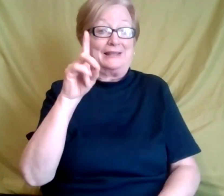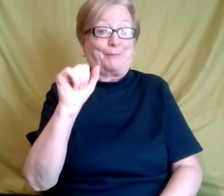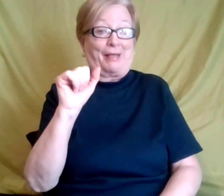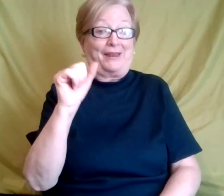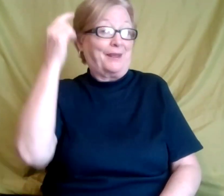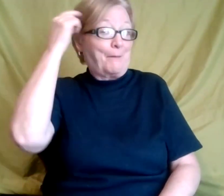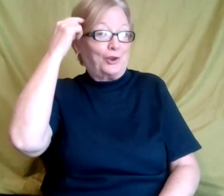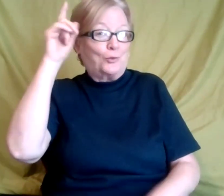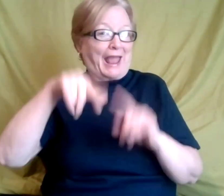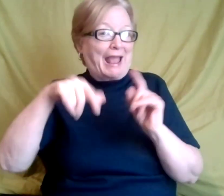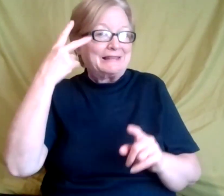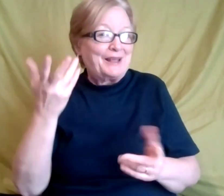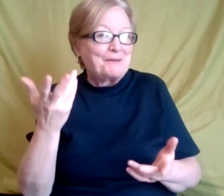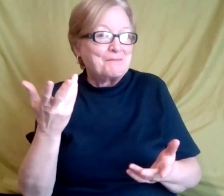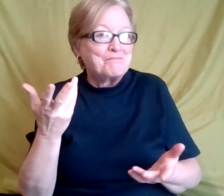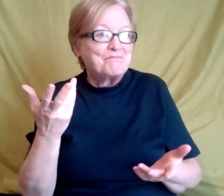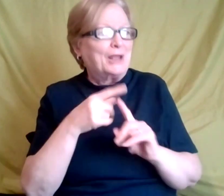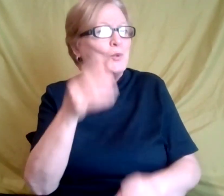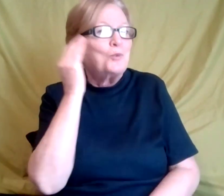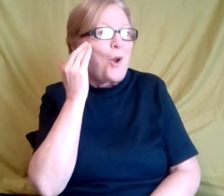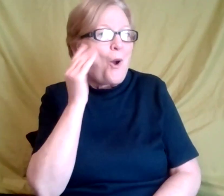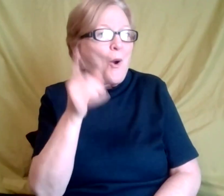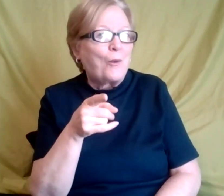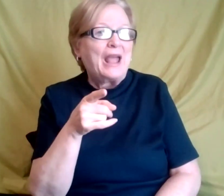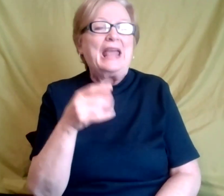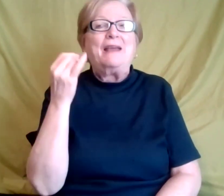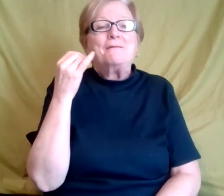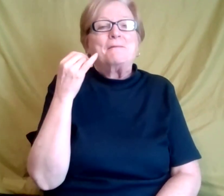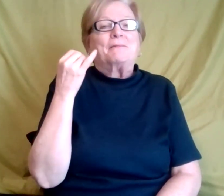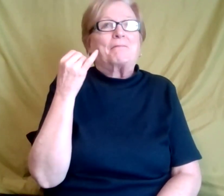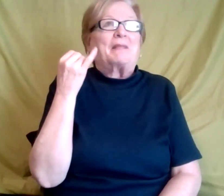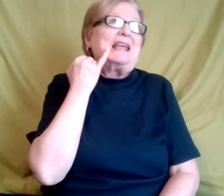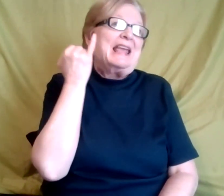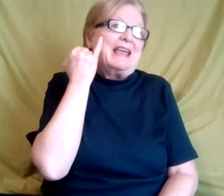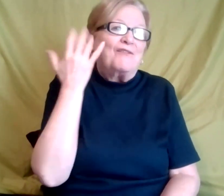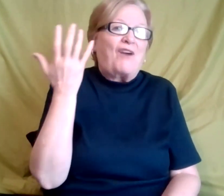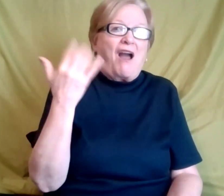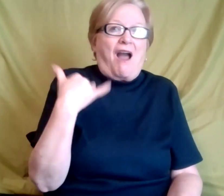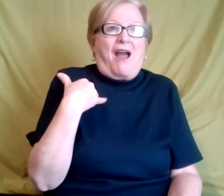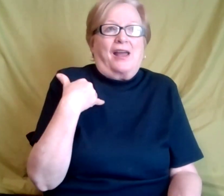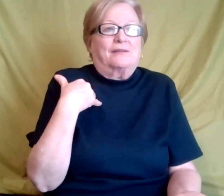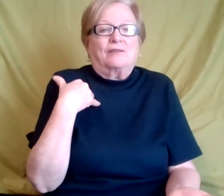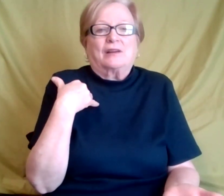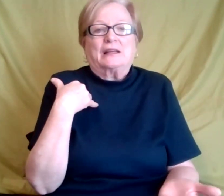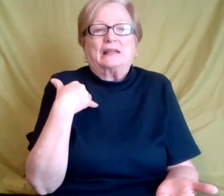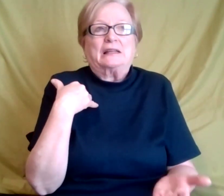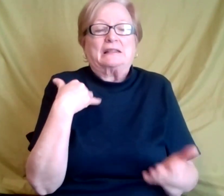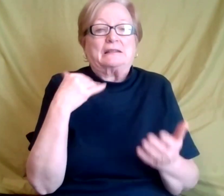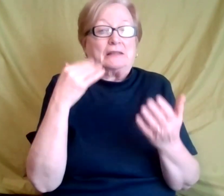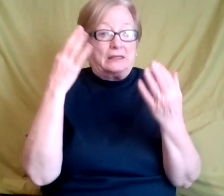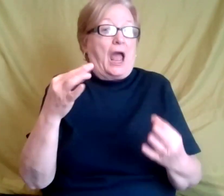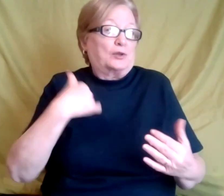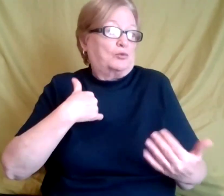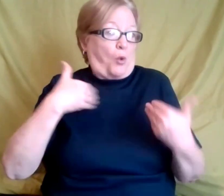it just know that if I choose to be, um, transparent and to share